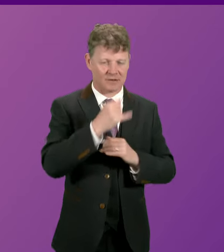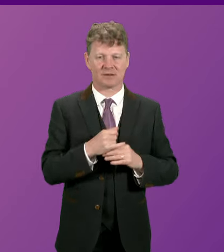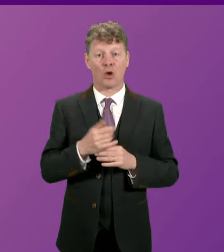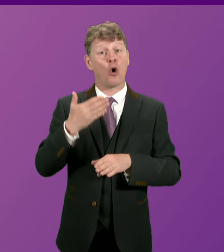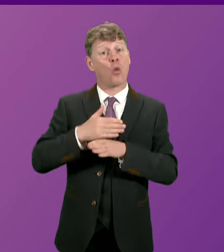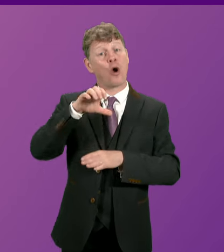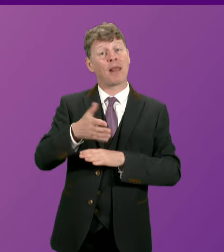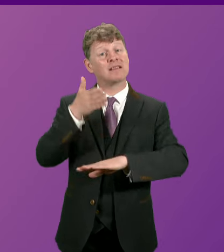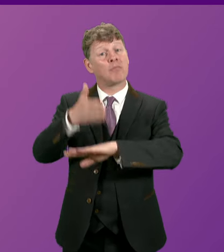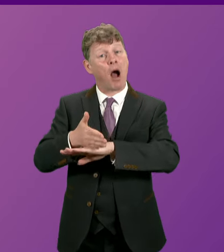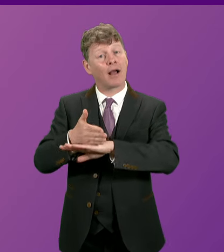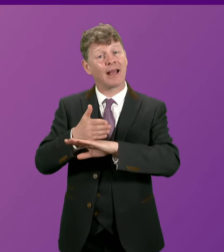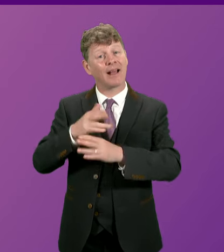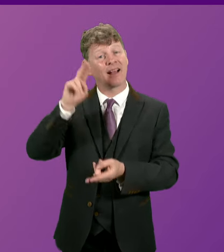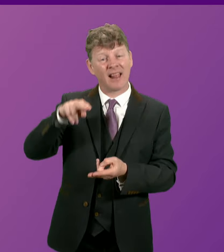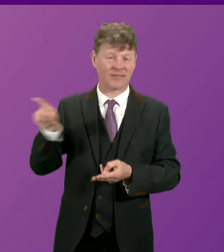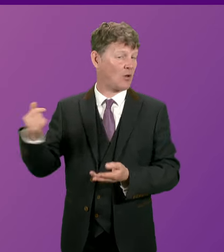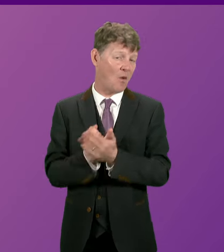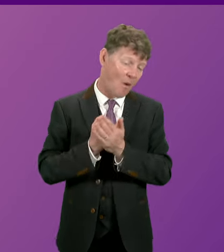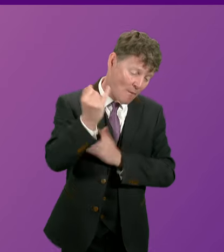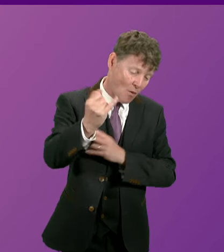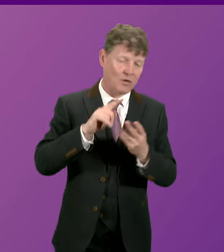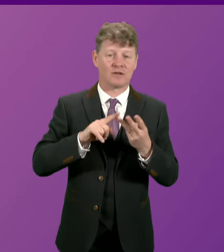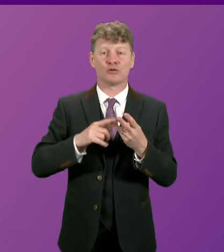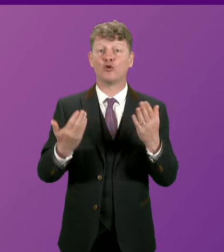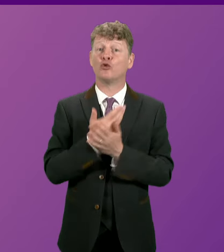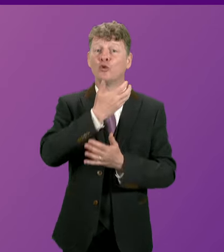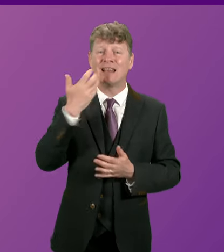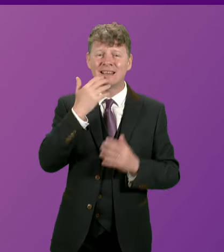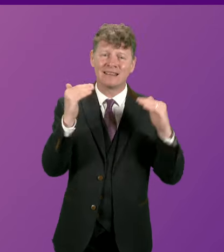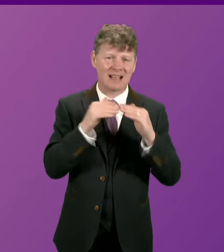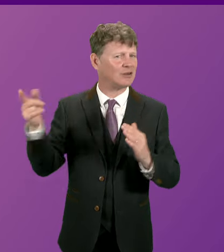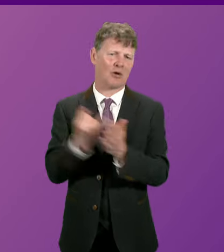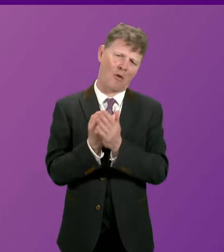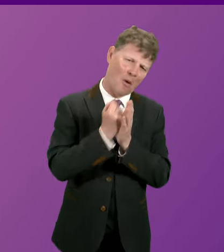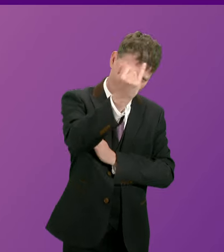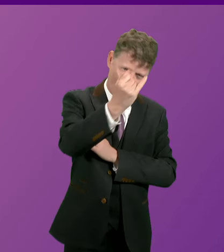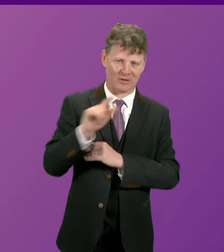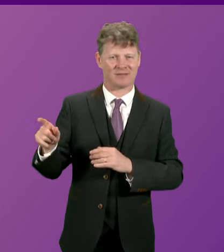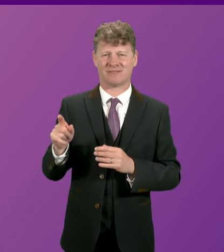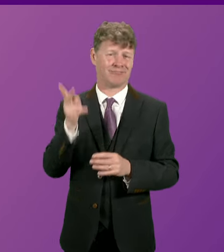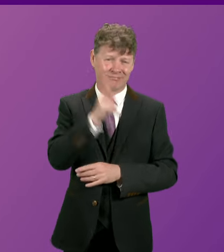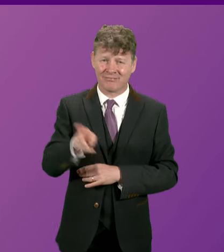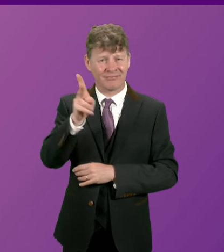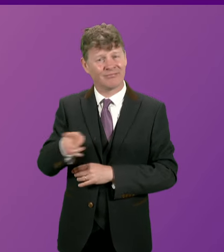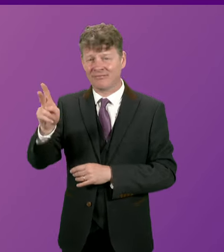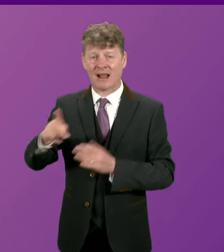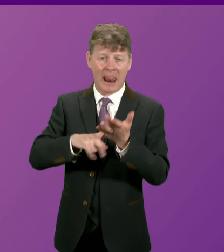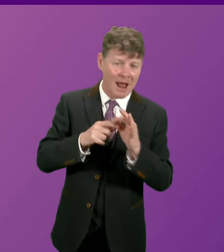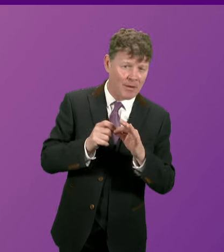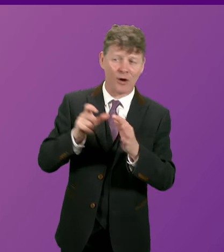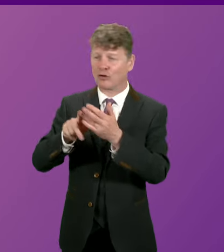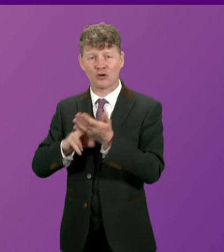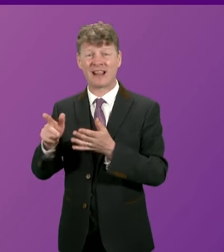levy they are trying to water down new heating standards they have also of course time and time again refused to back